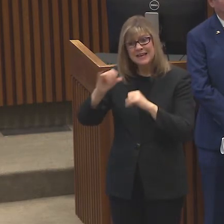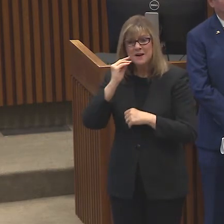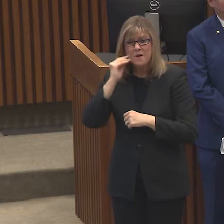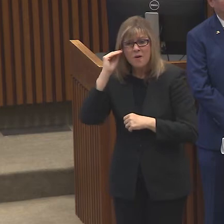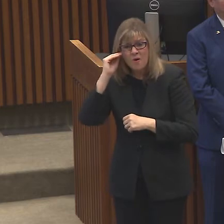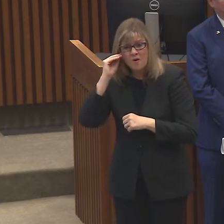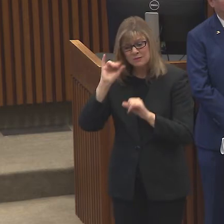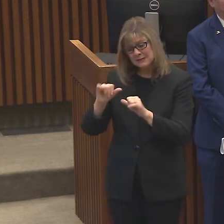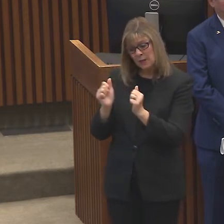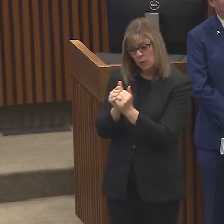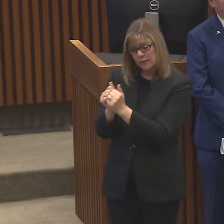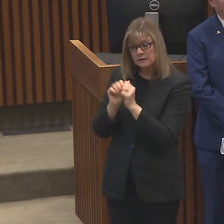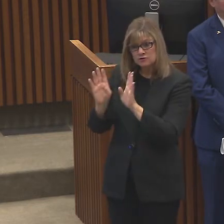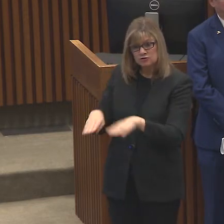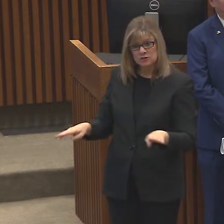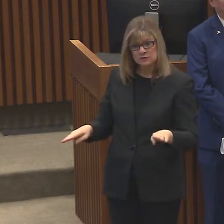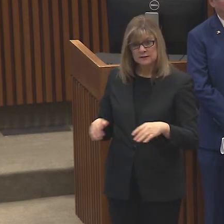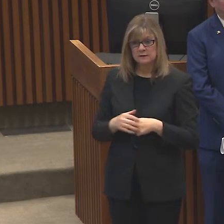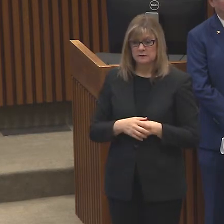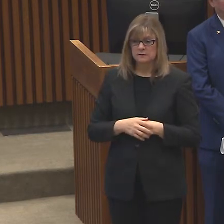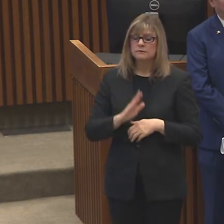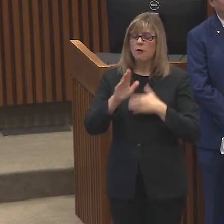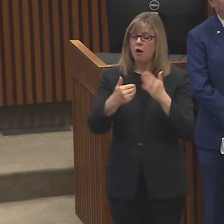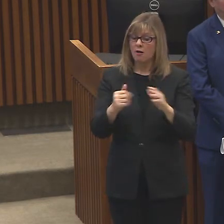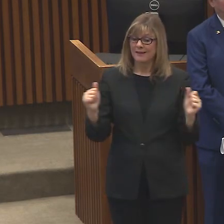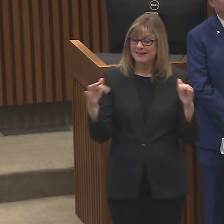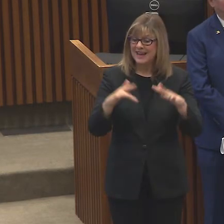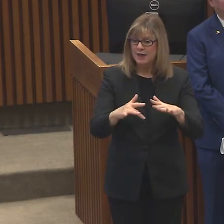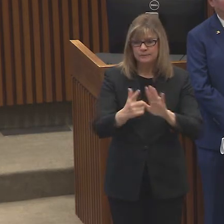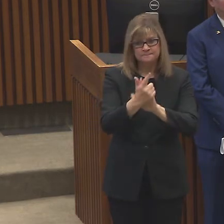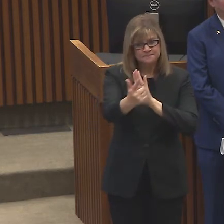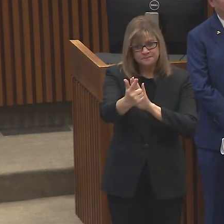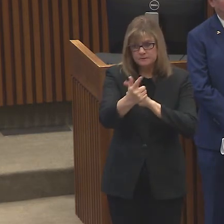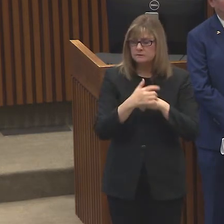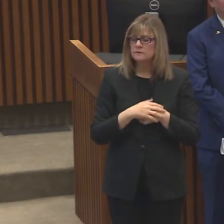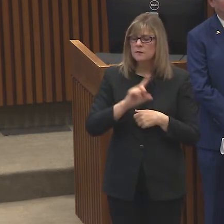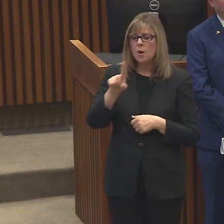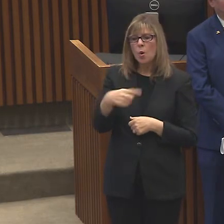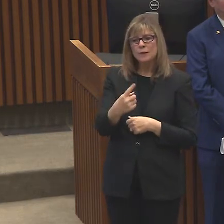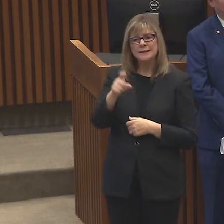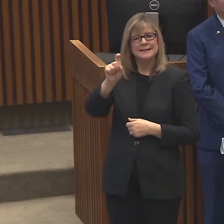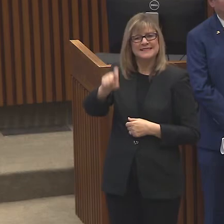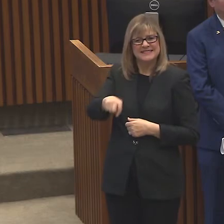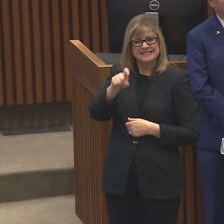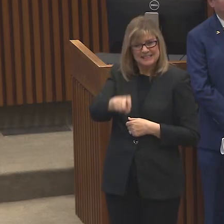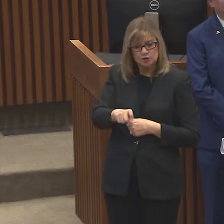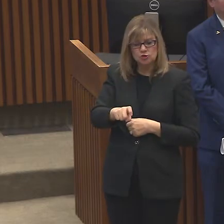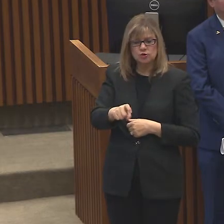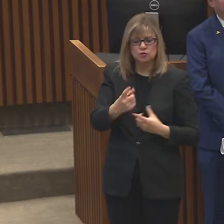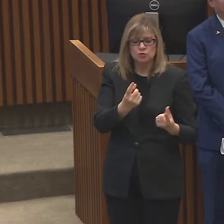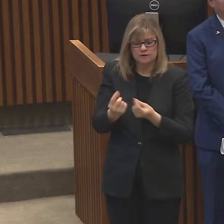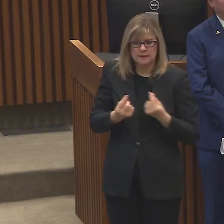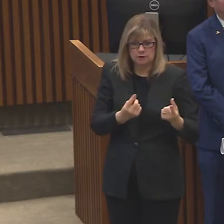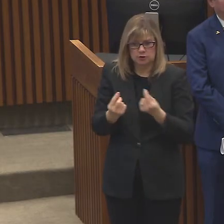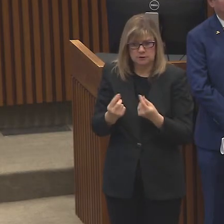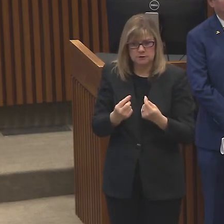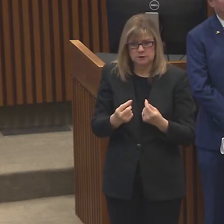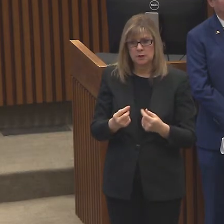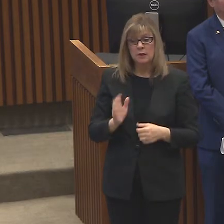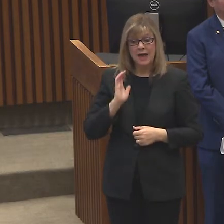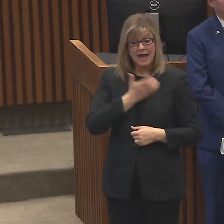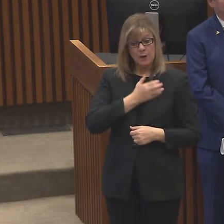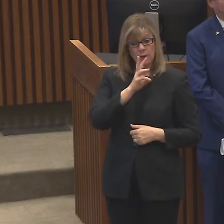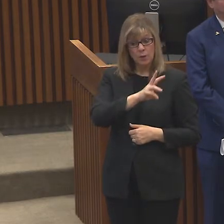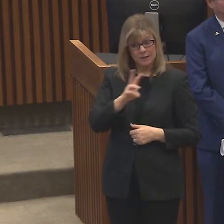with your children. All gatherings prohibited and only essential functions. There's a list of the essential functions on our